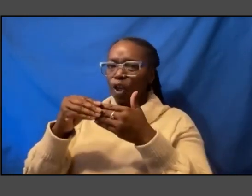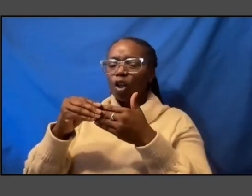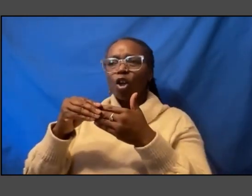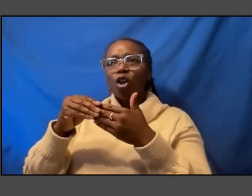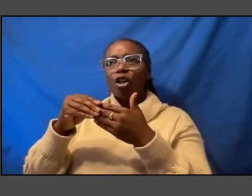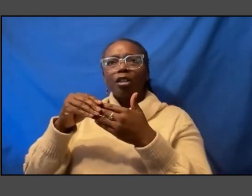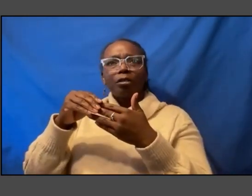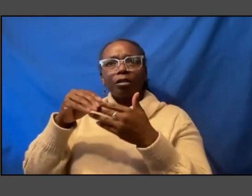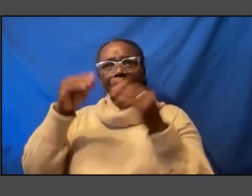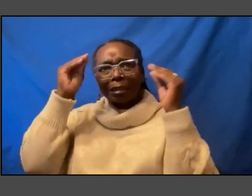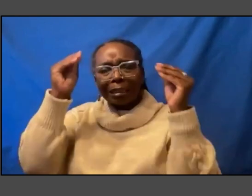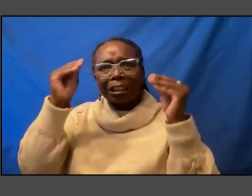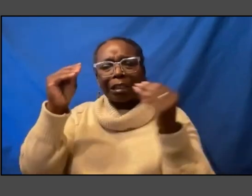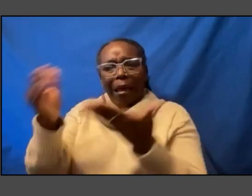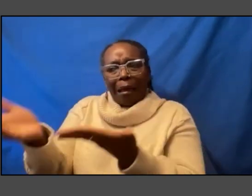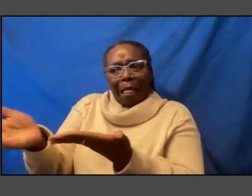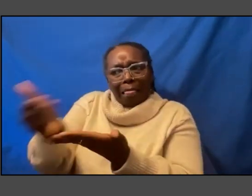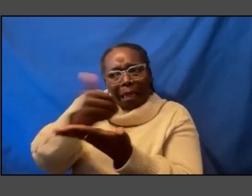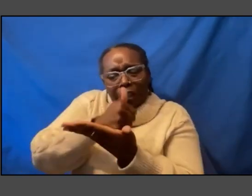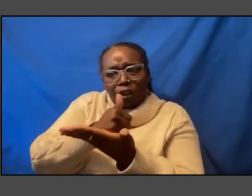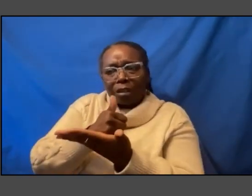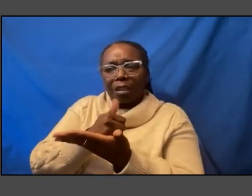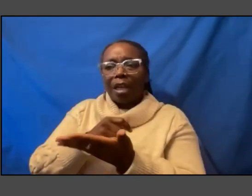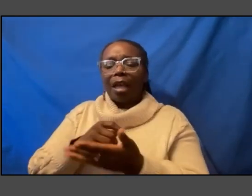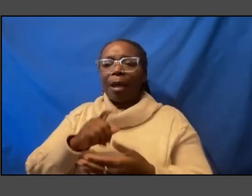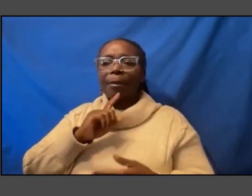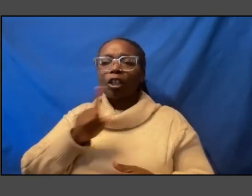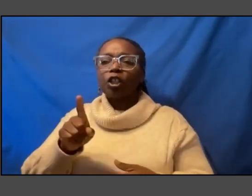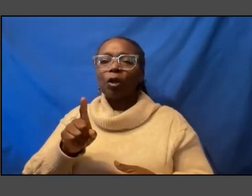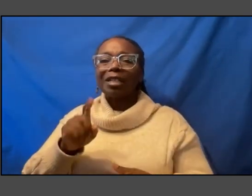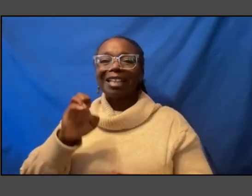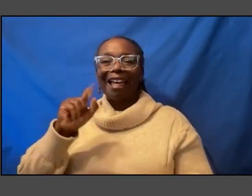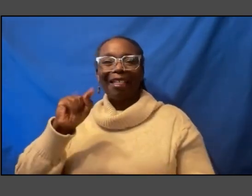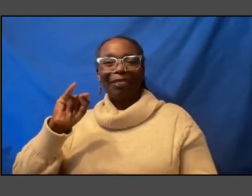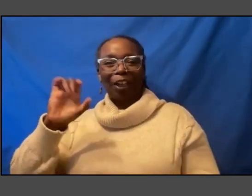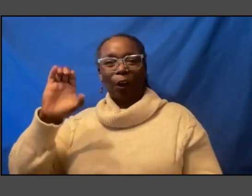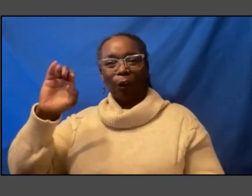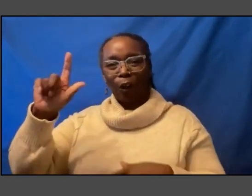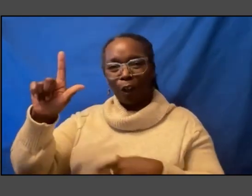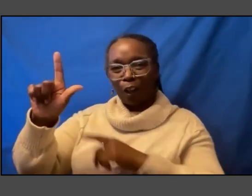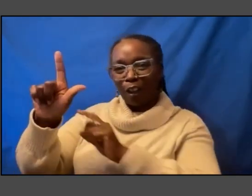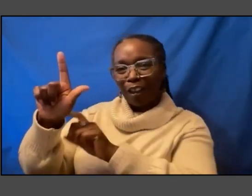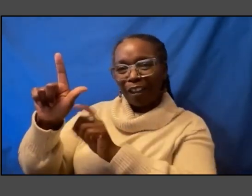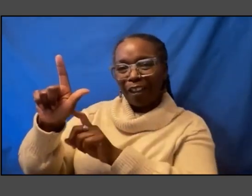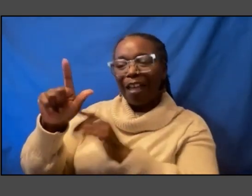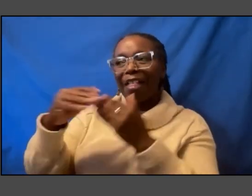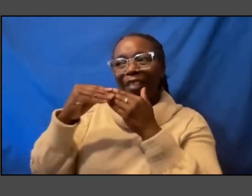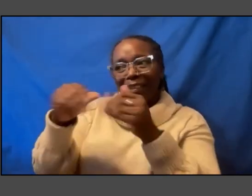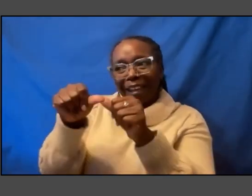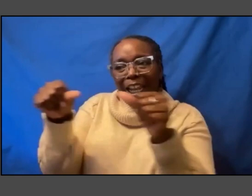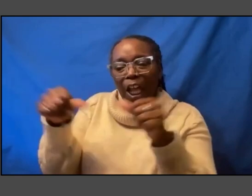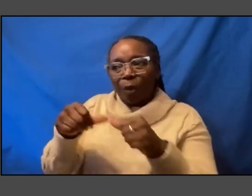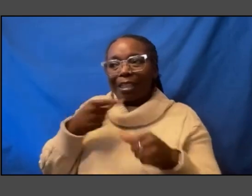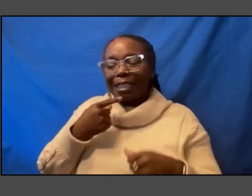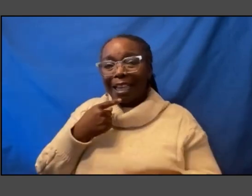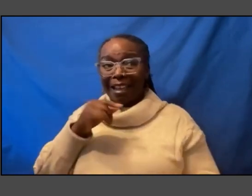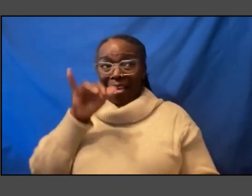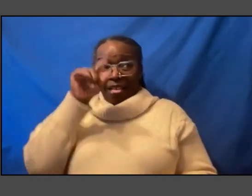i also wanted to make sure it was an ethical leader that it led in areas that said this is the way museums need to think